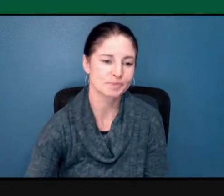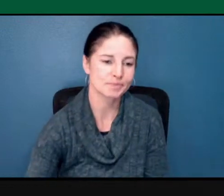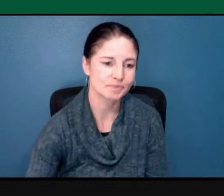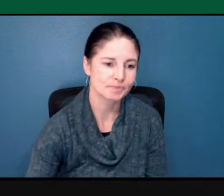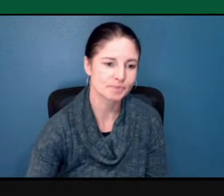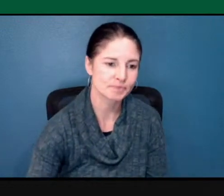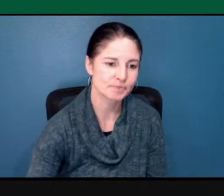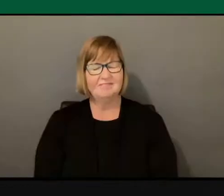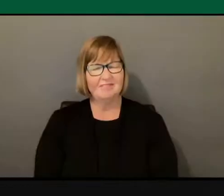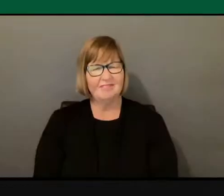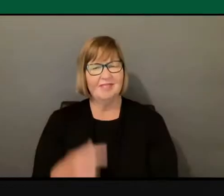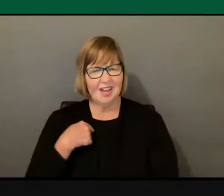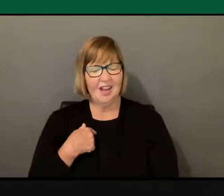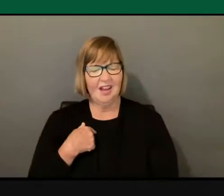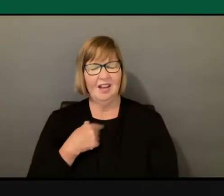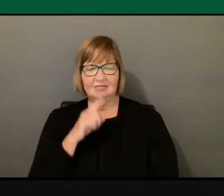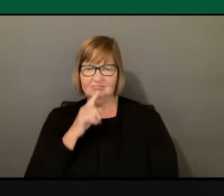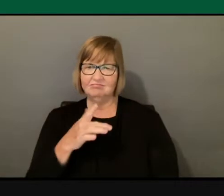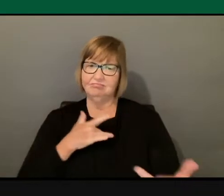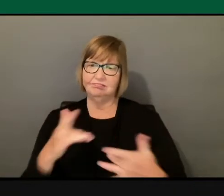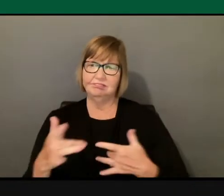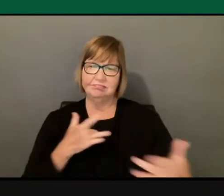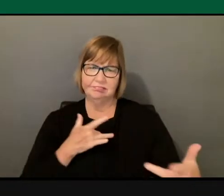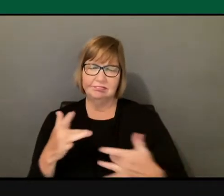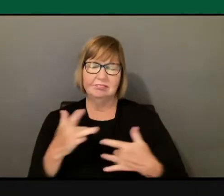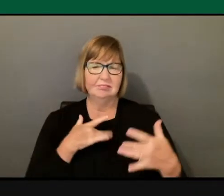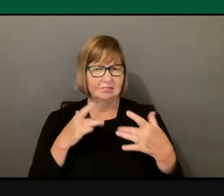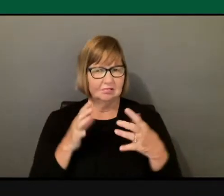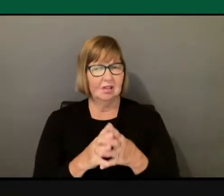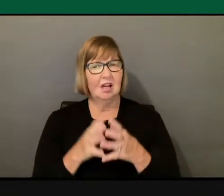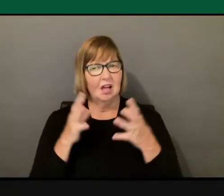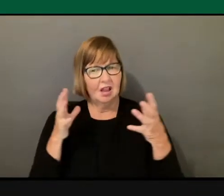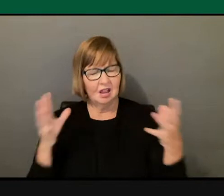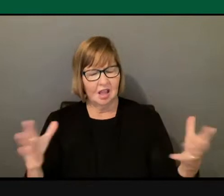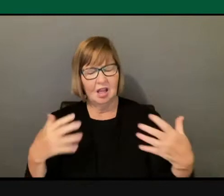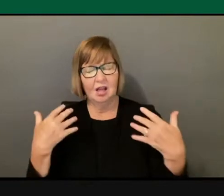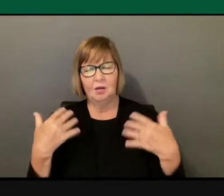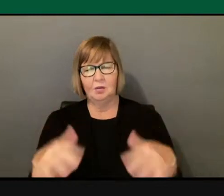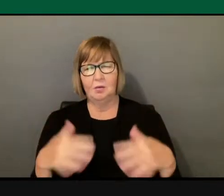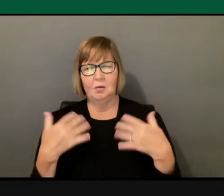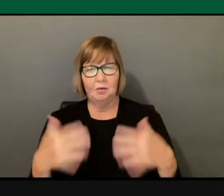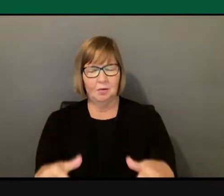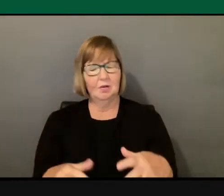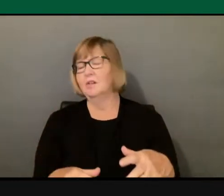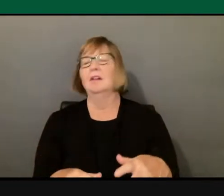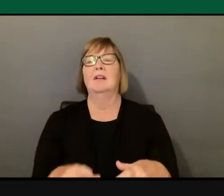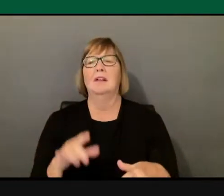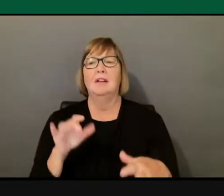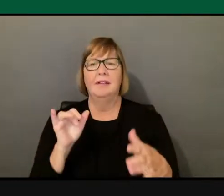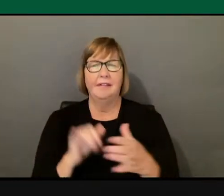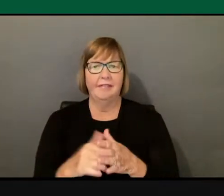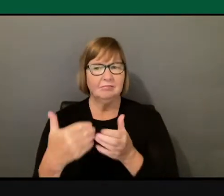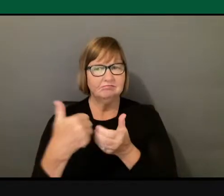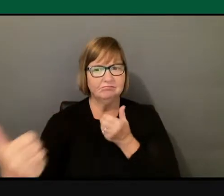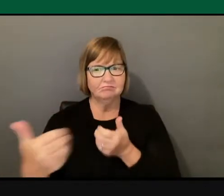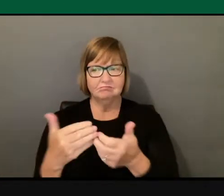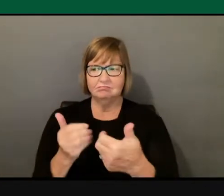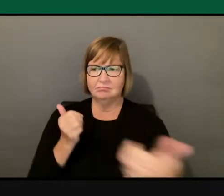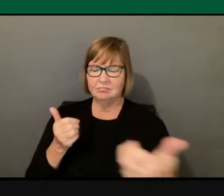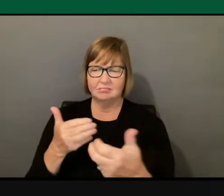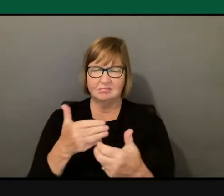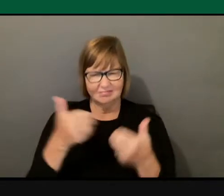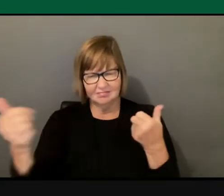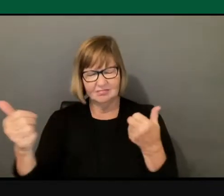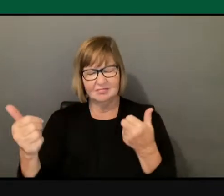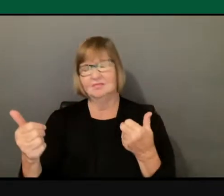about the division among some of our diversity elements in a way